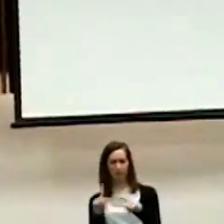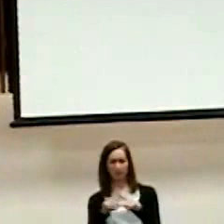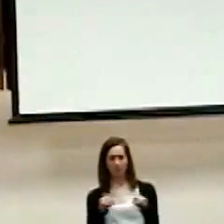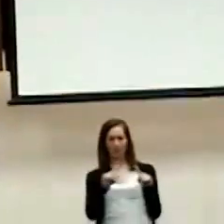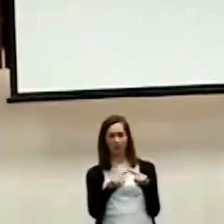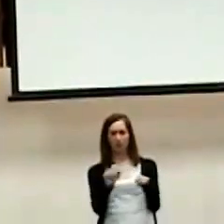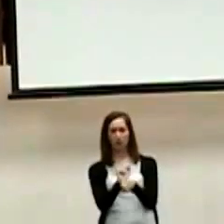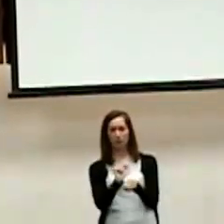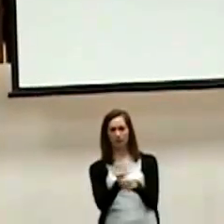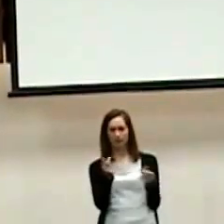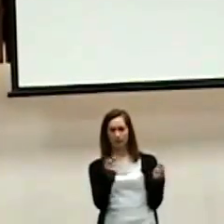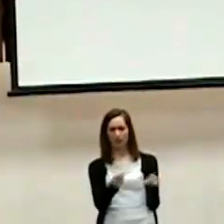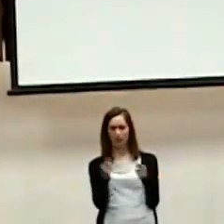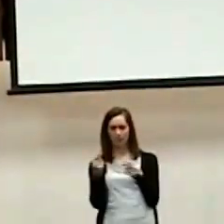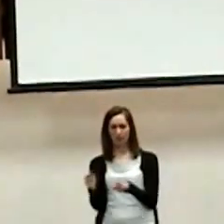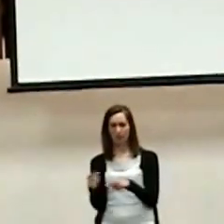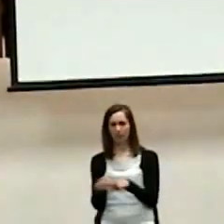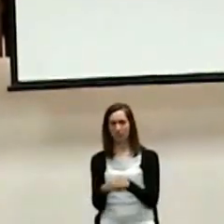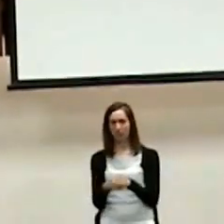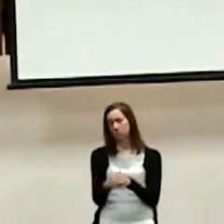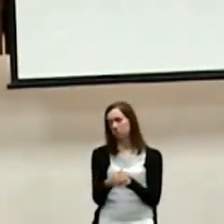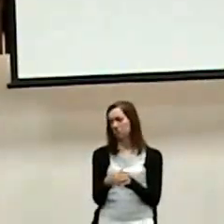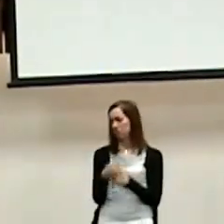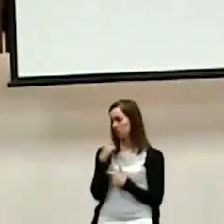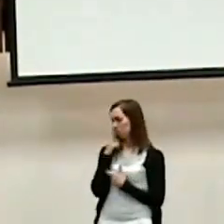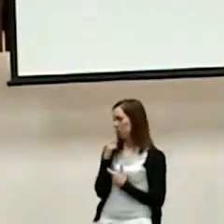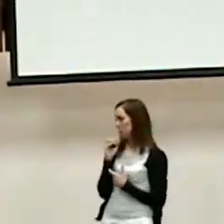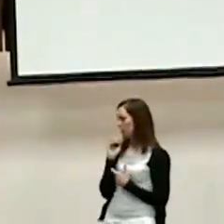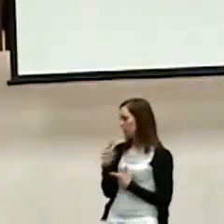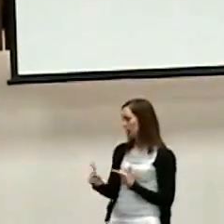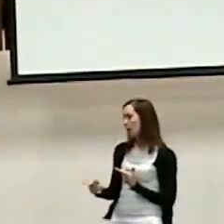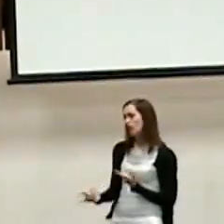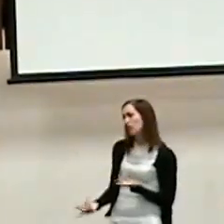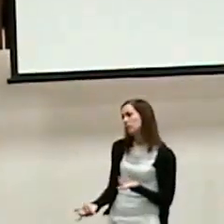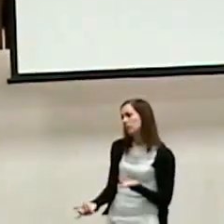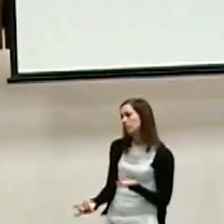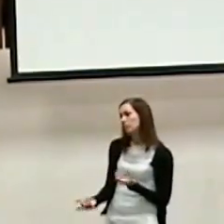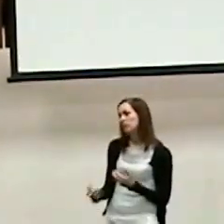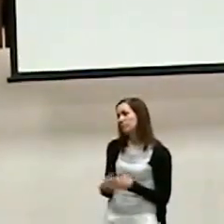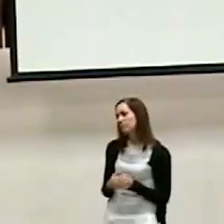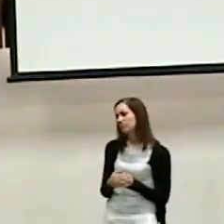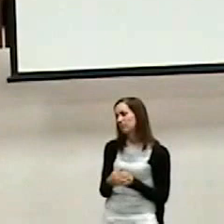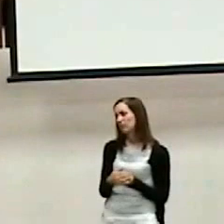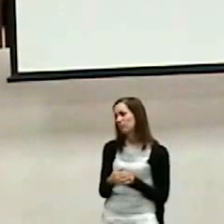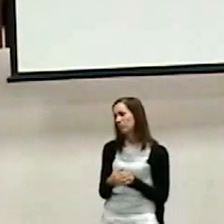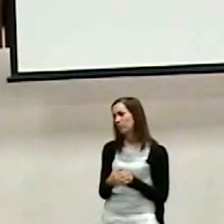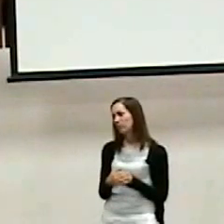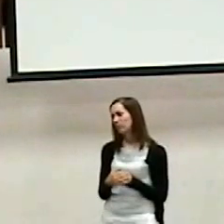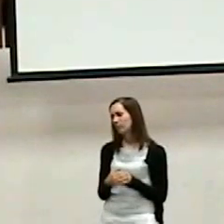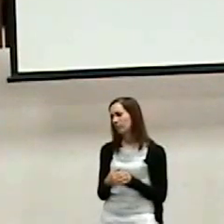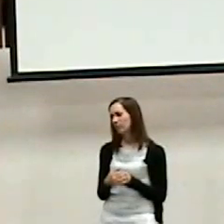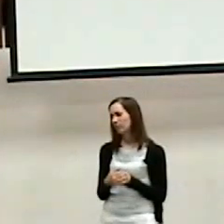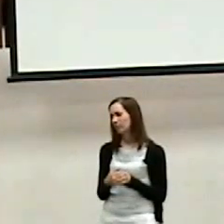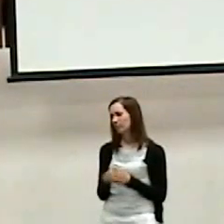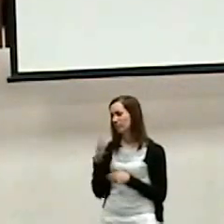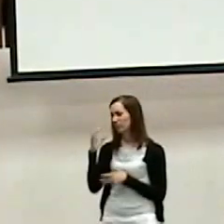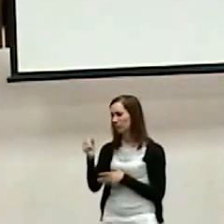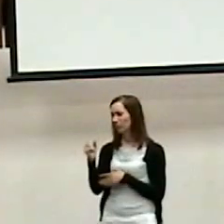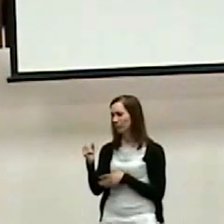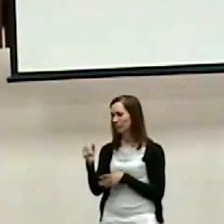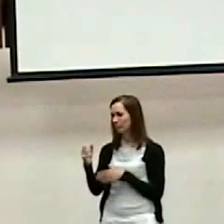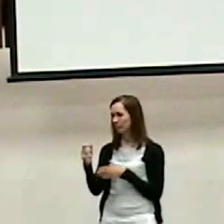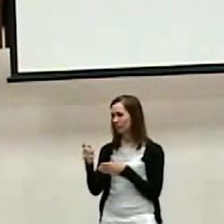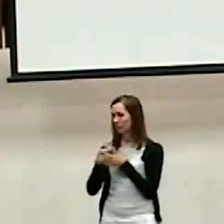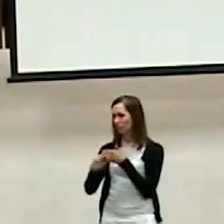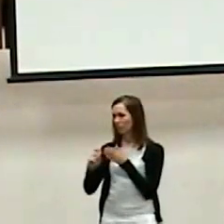good things that are going on there? And I said, yes. When he wrote that email, my mind went immediately